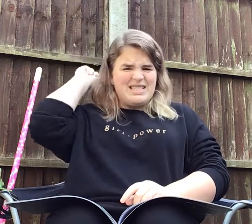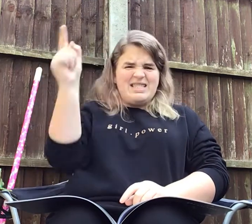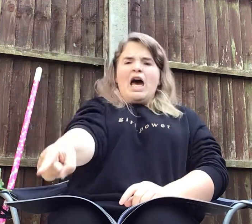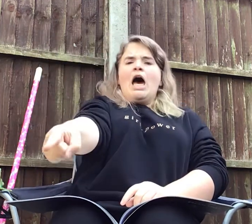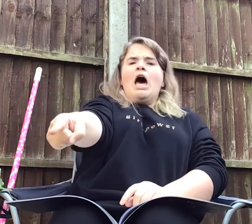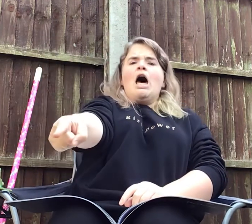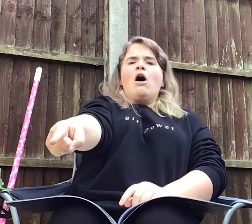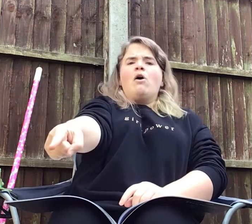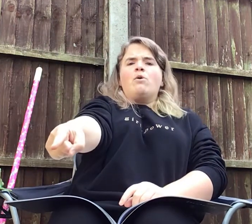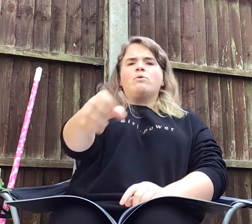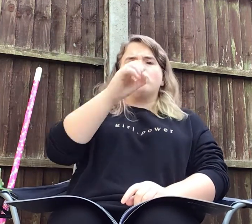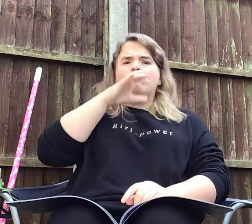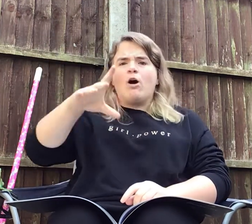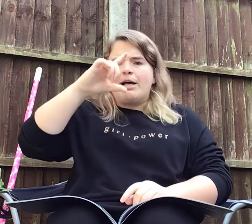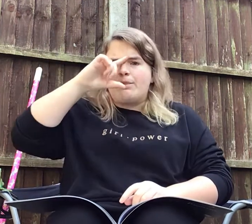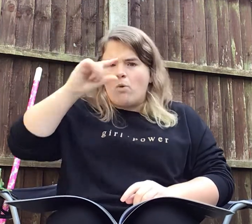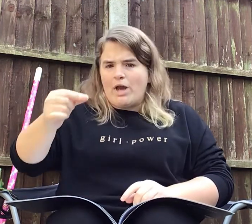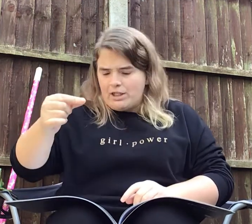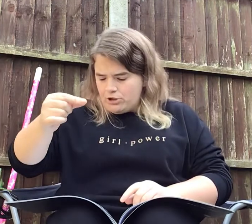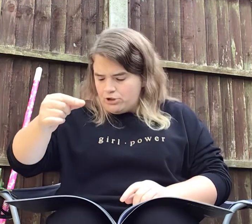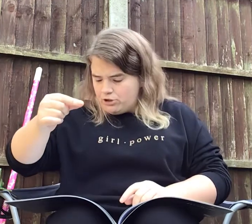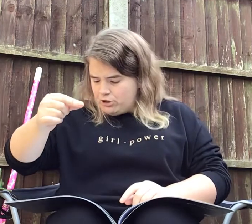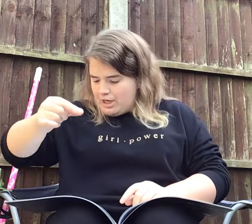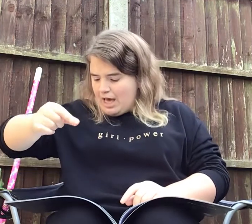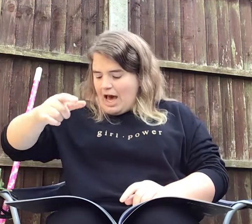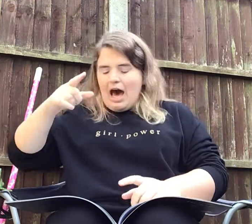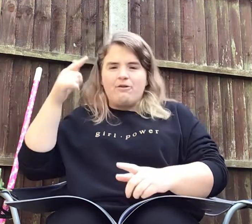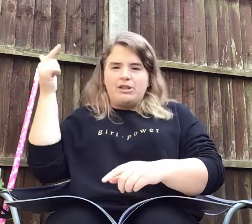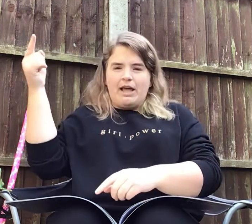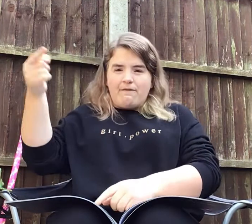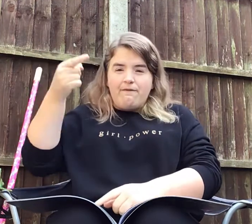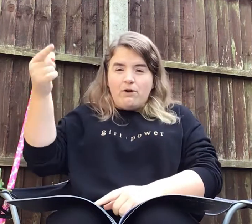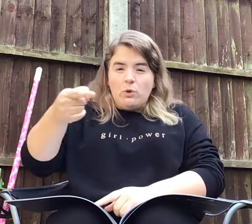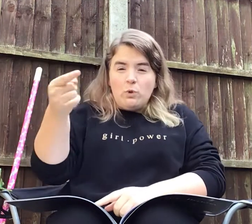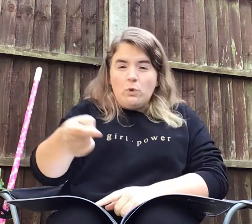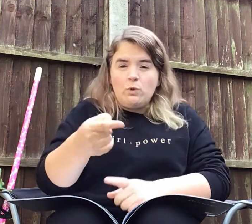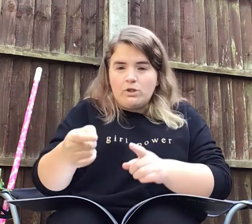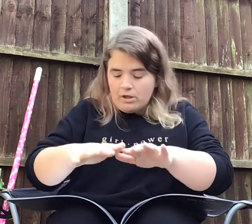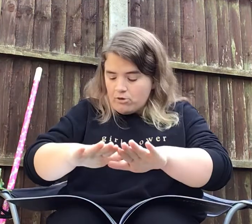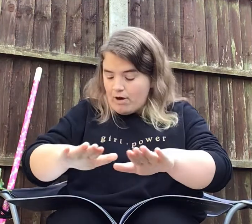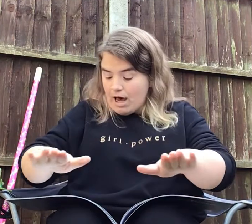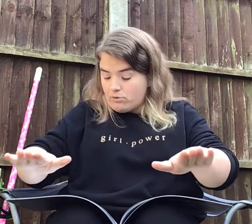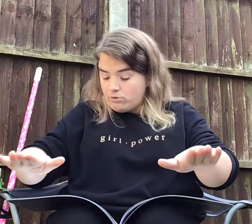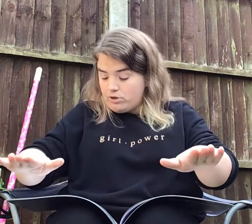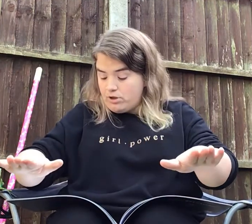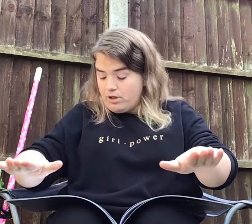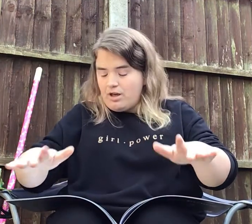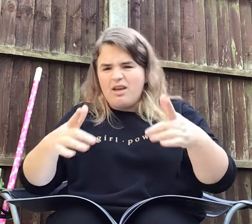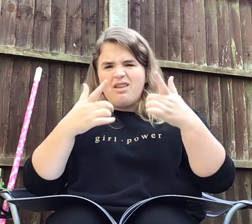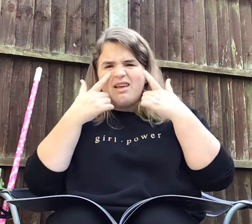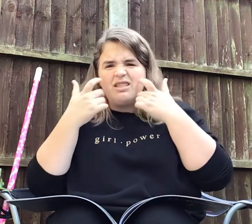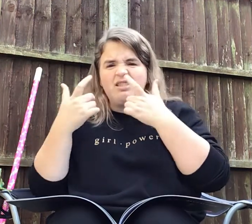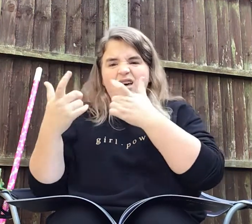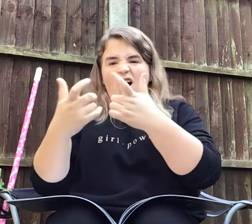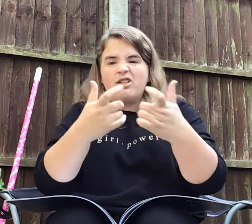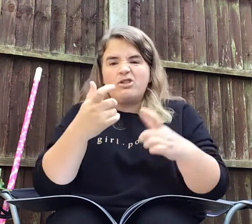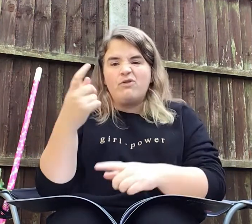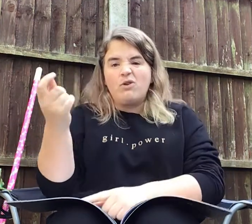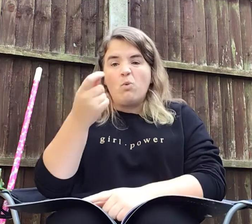Down! cried the witch. And they flew to the ground. They searched for the